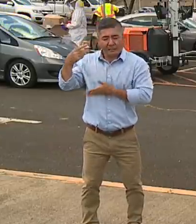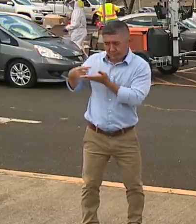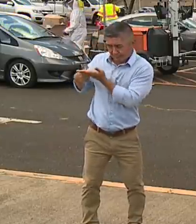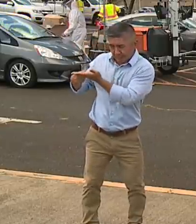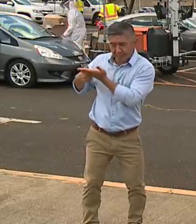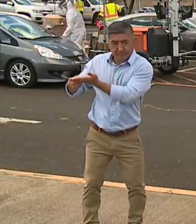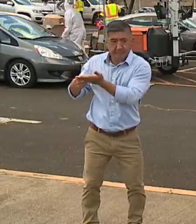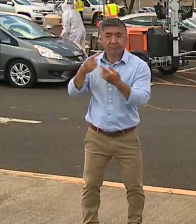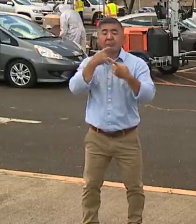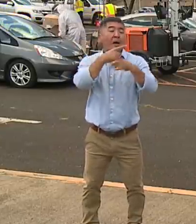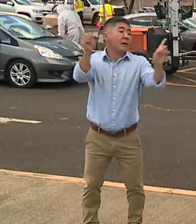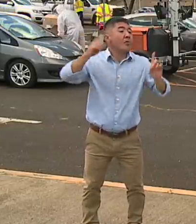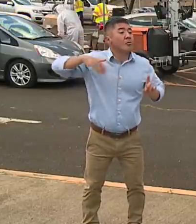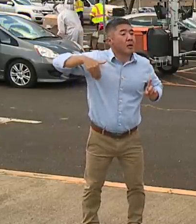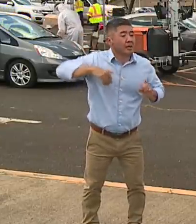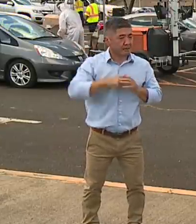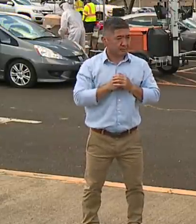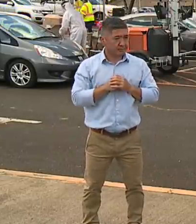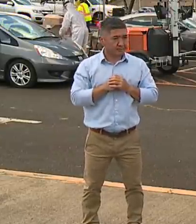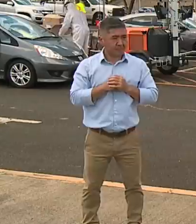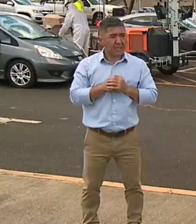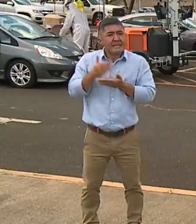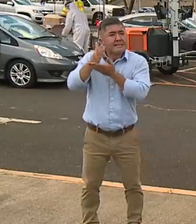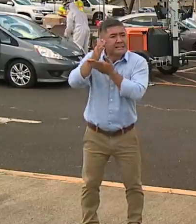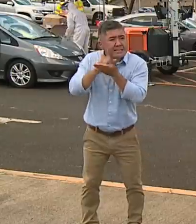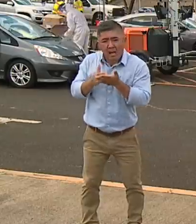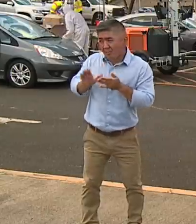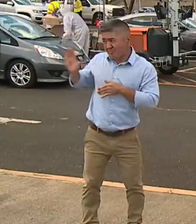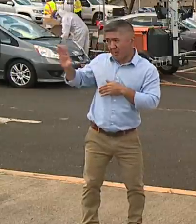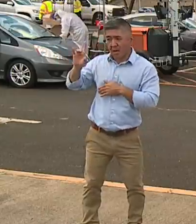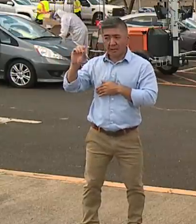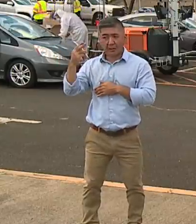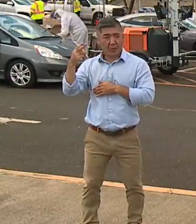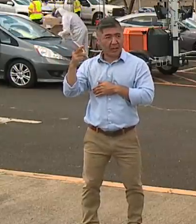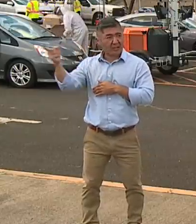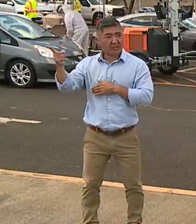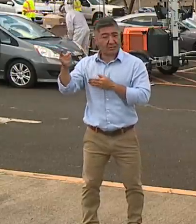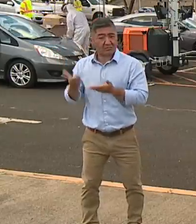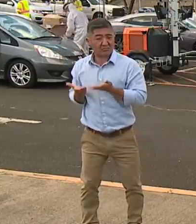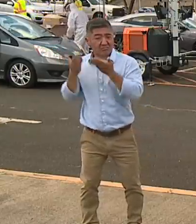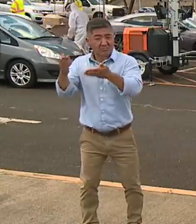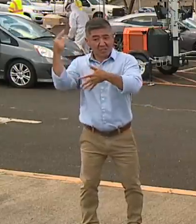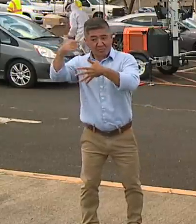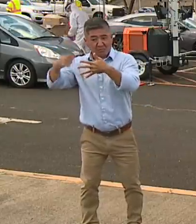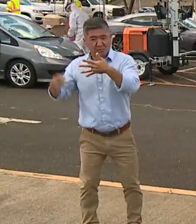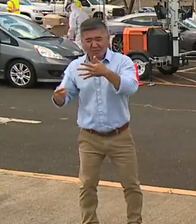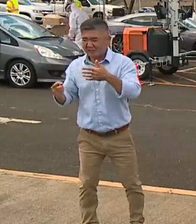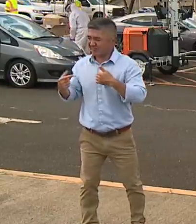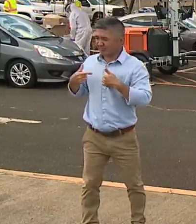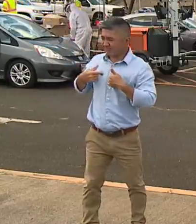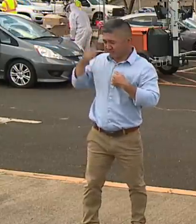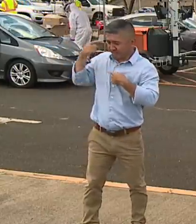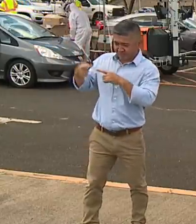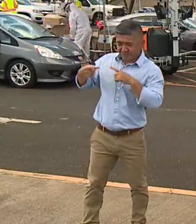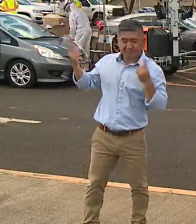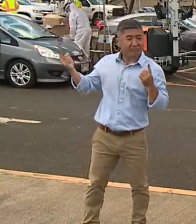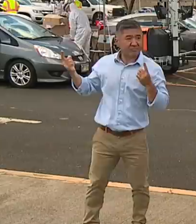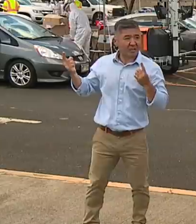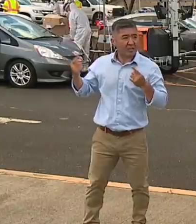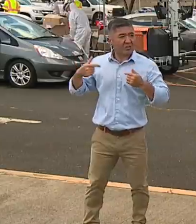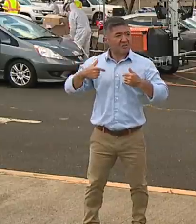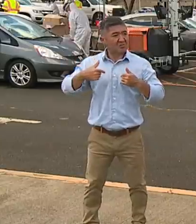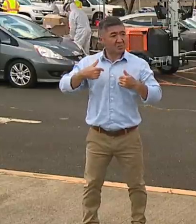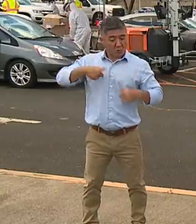And for the most part, we have disagreement on some of those recommendations. And so we've responded and the ball is now in their court.